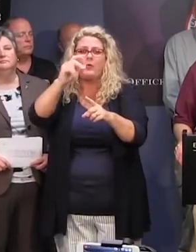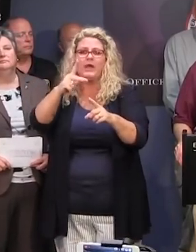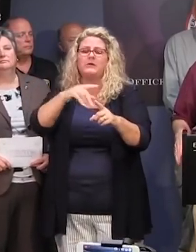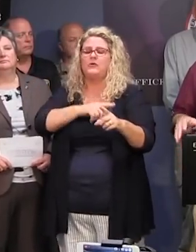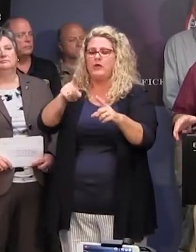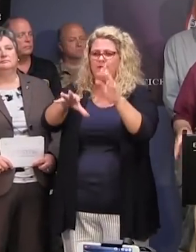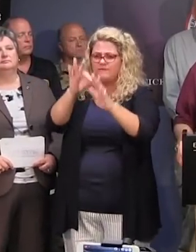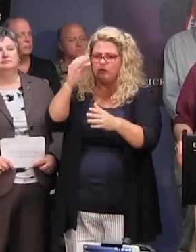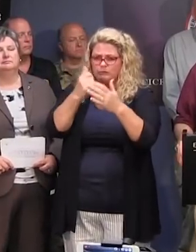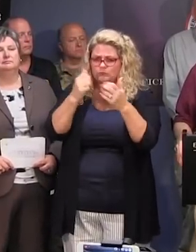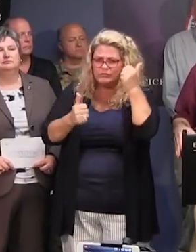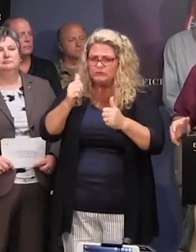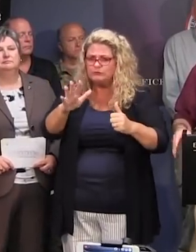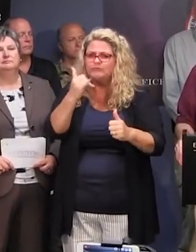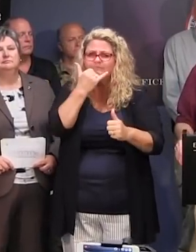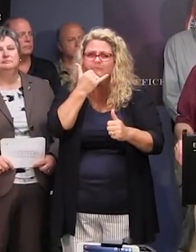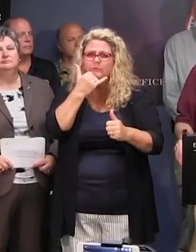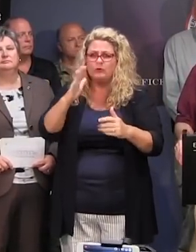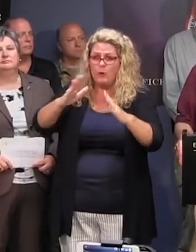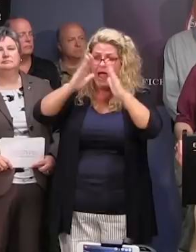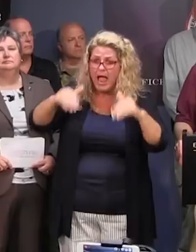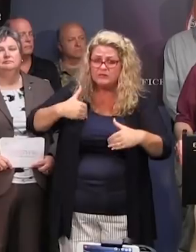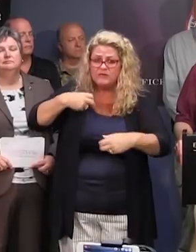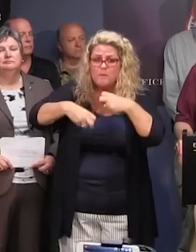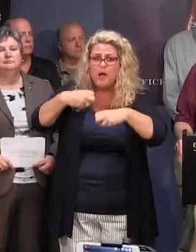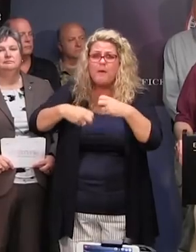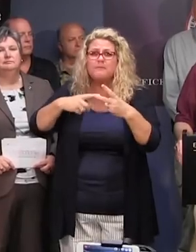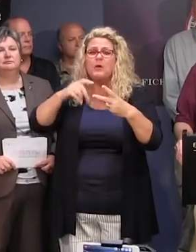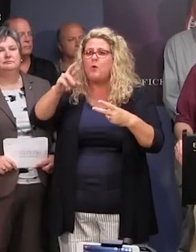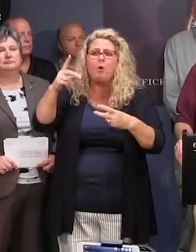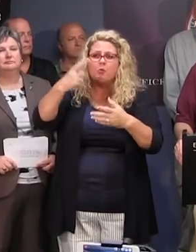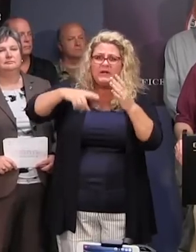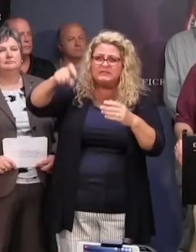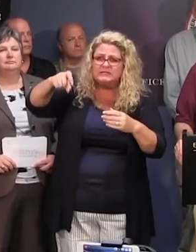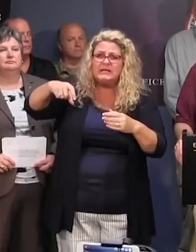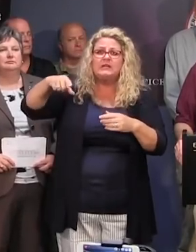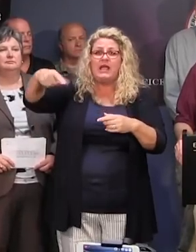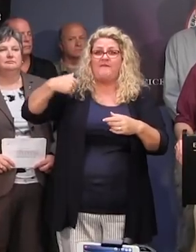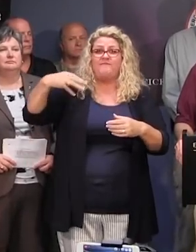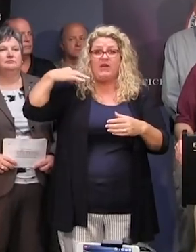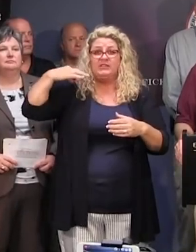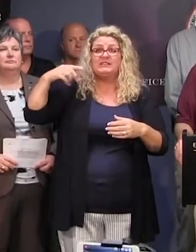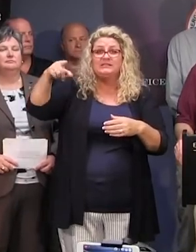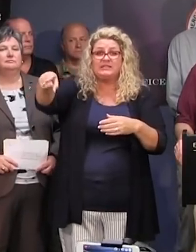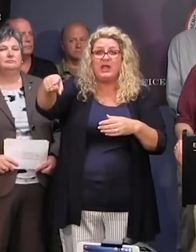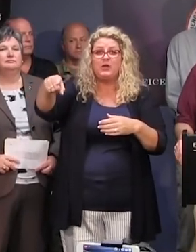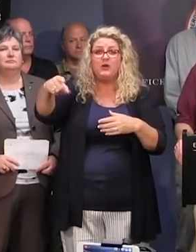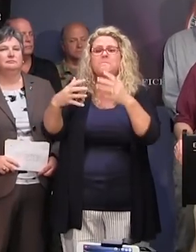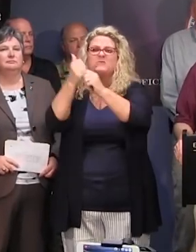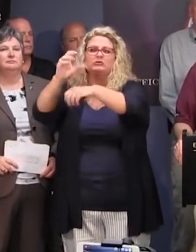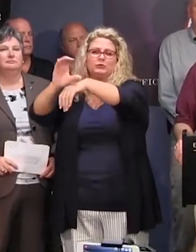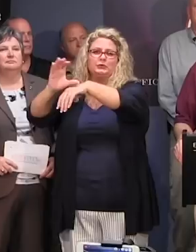problems are in terms of whether or not their homes are having issues and work with the volunteers active in disaster, primarily the faith-based